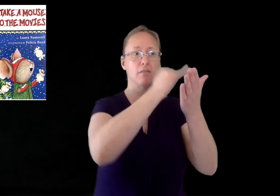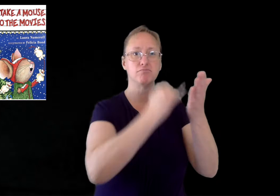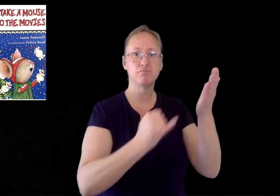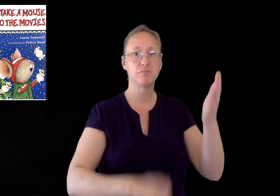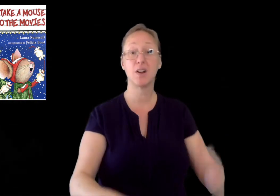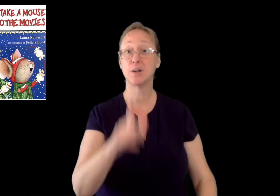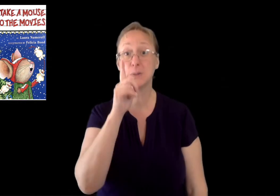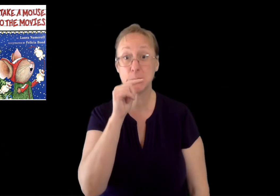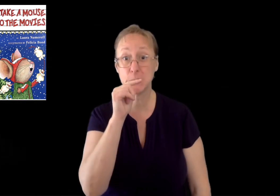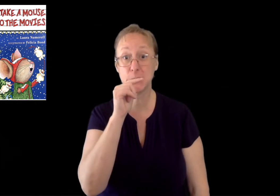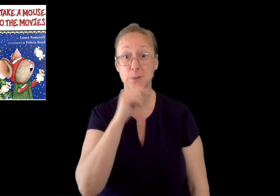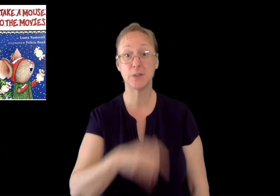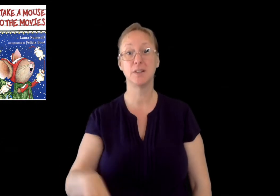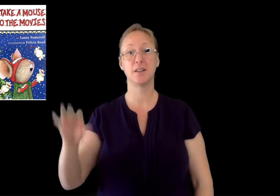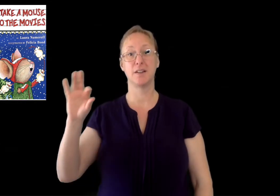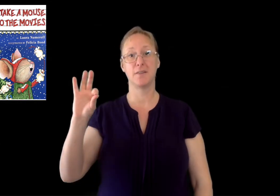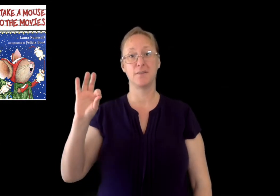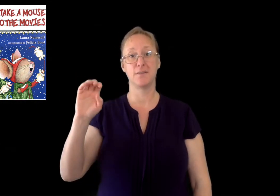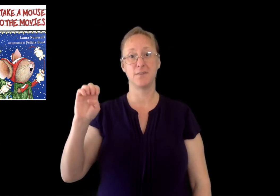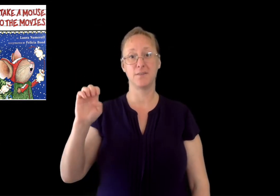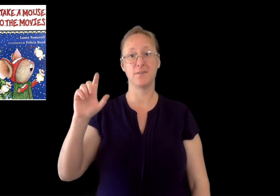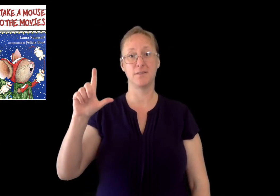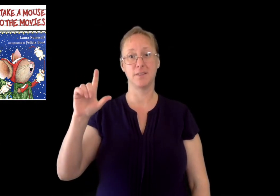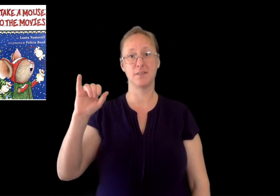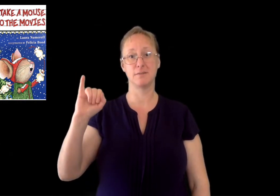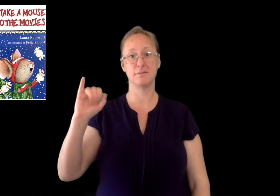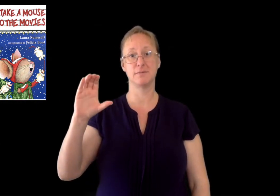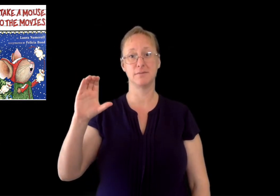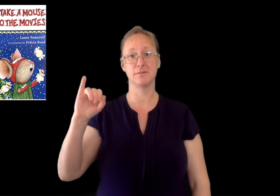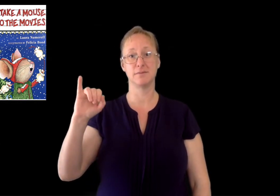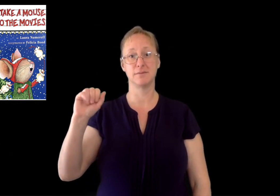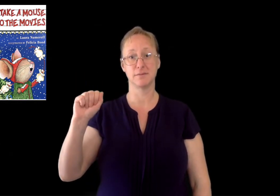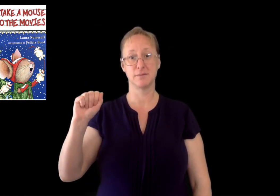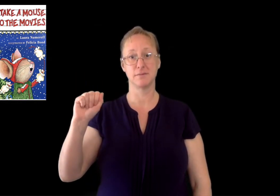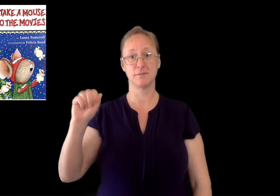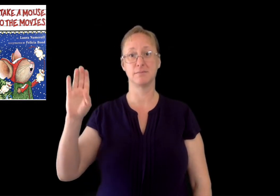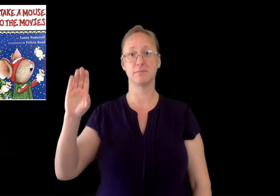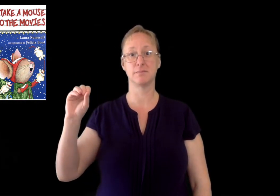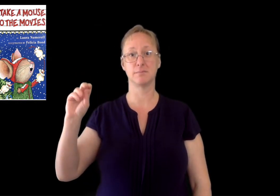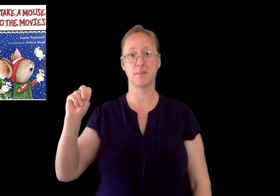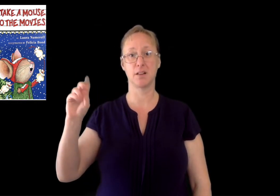and illustrated by Felicia Bond.